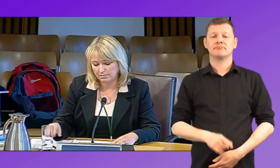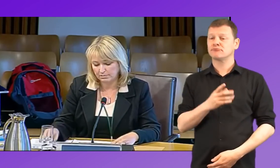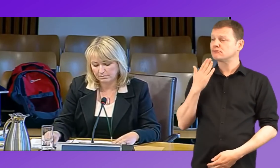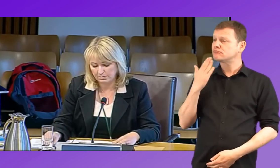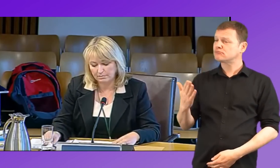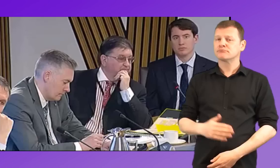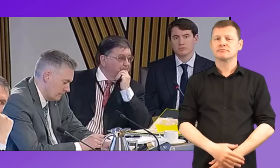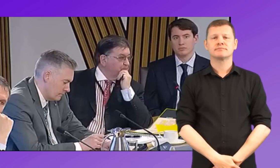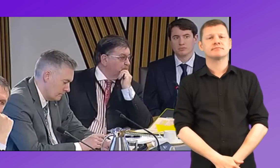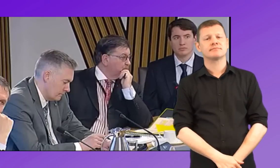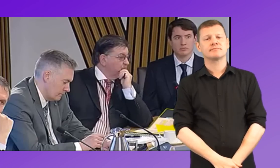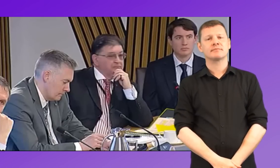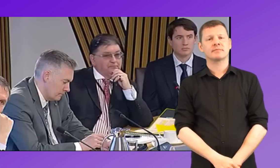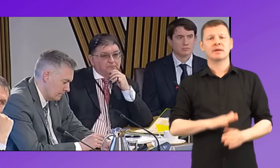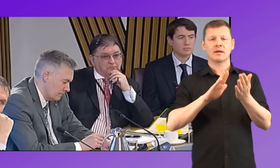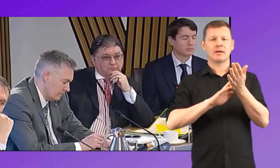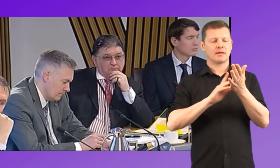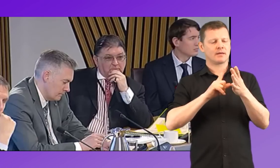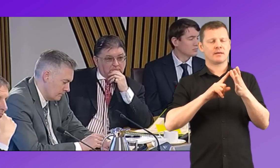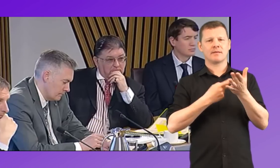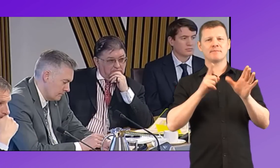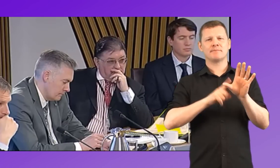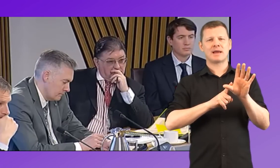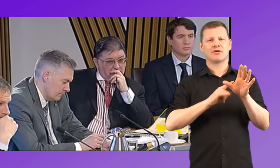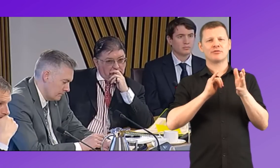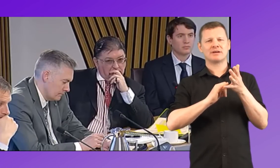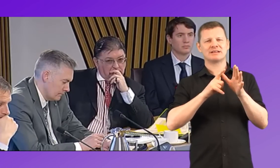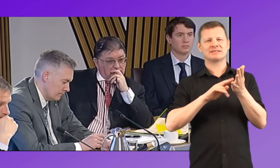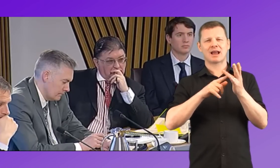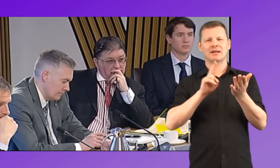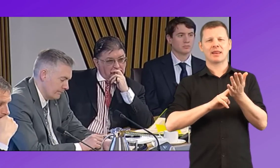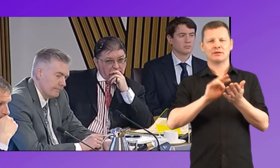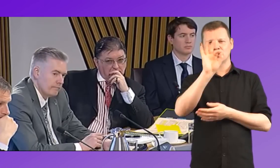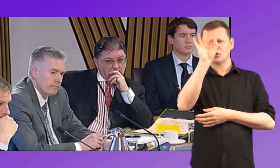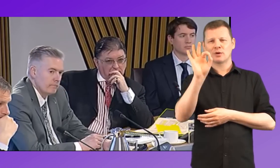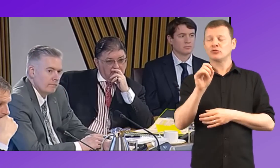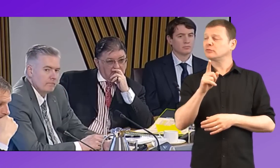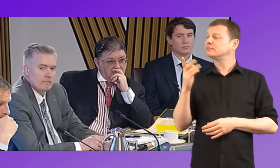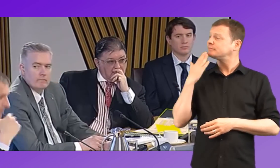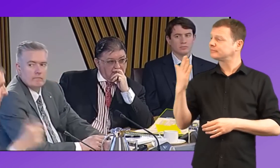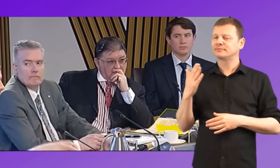Thank you. Thank Thank you. Mary. Supplementary on that point, and I'm grateful to you for raising it.